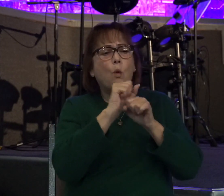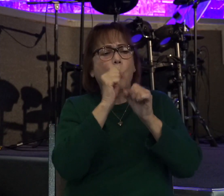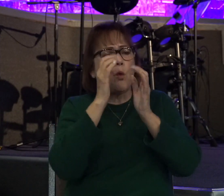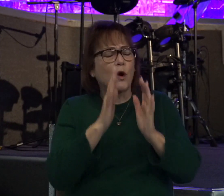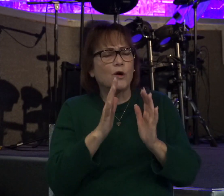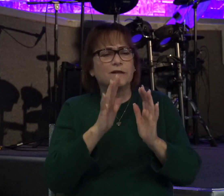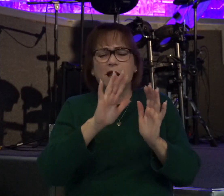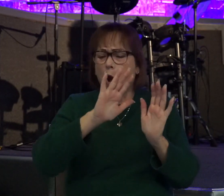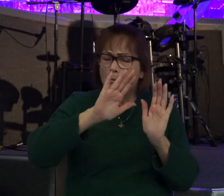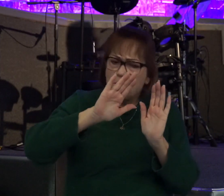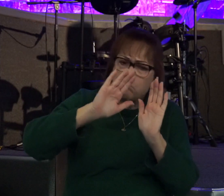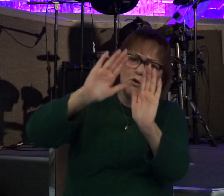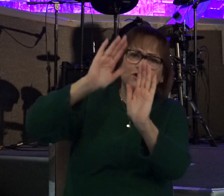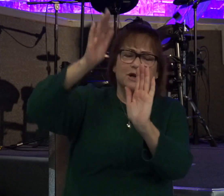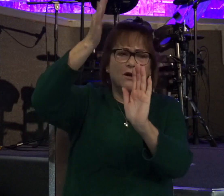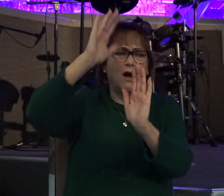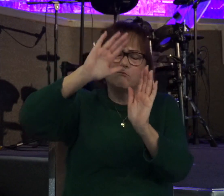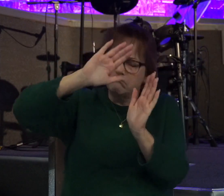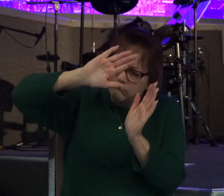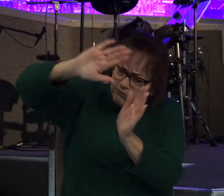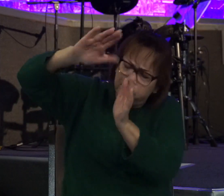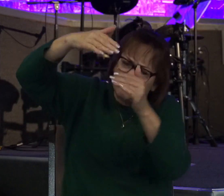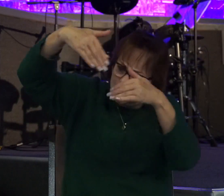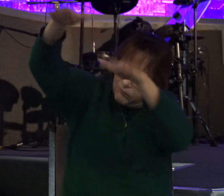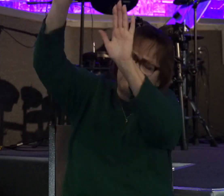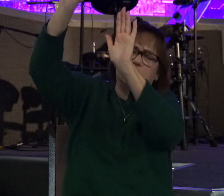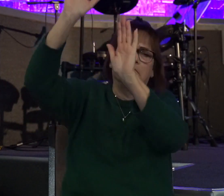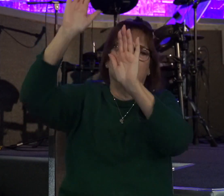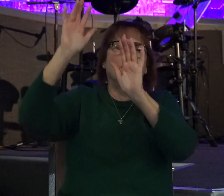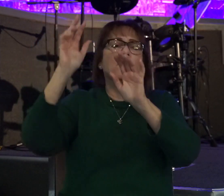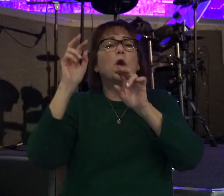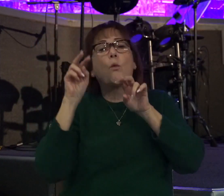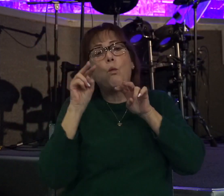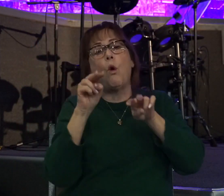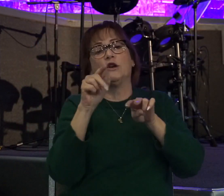mad, they're afraid, whatever, they're watching you. They're watching me.